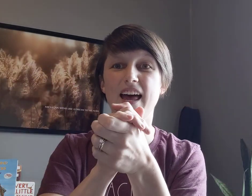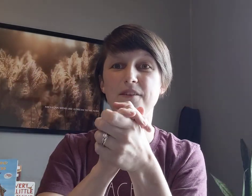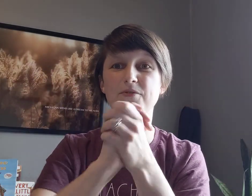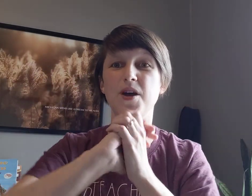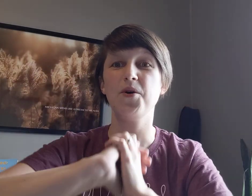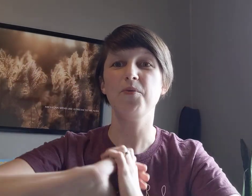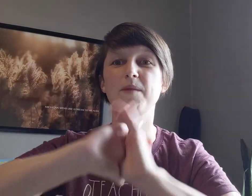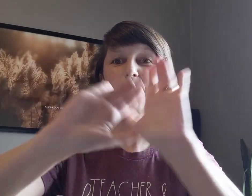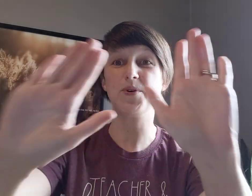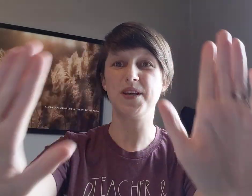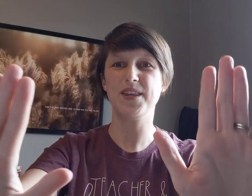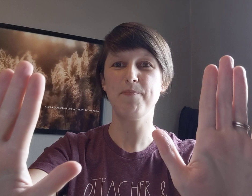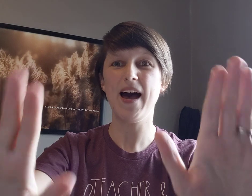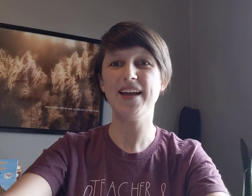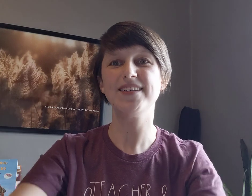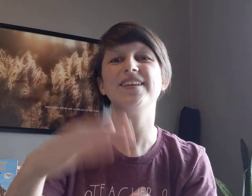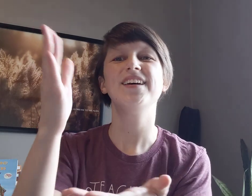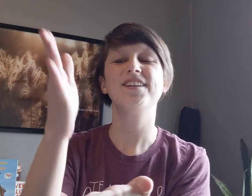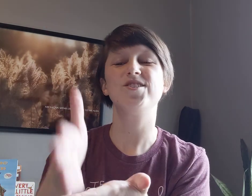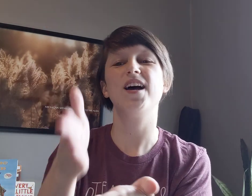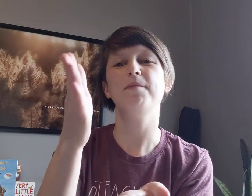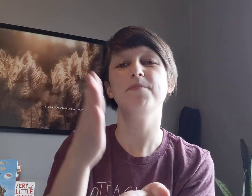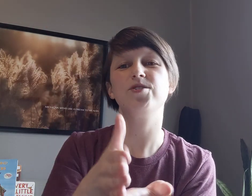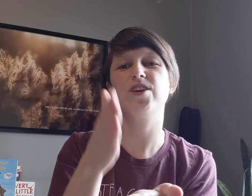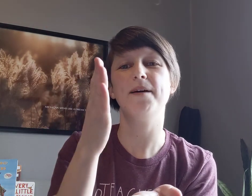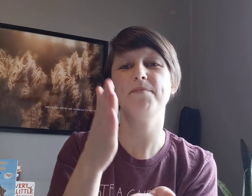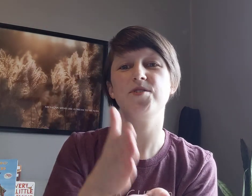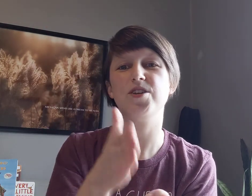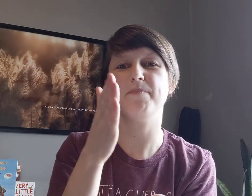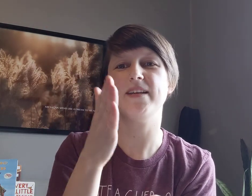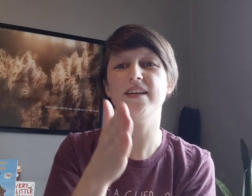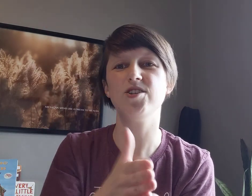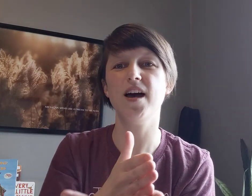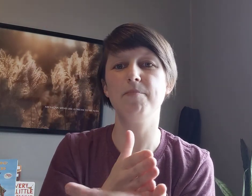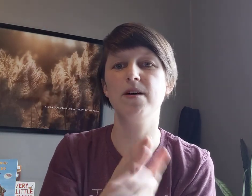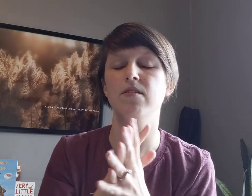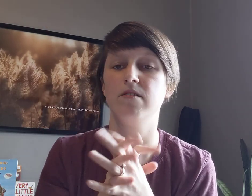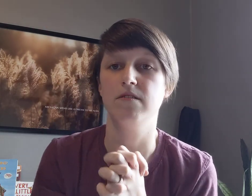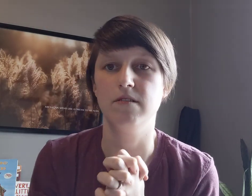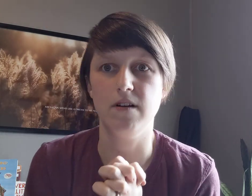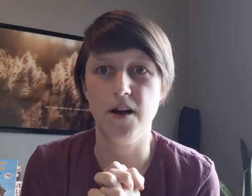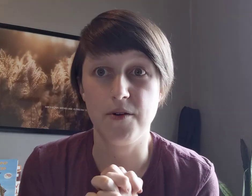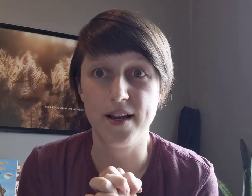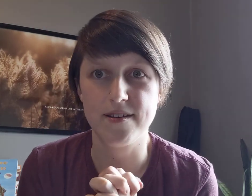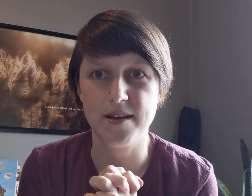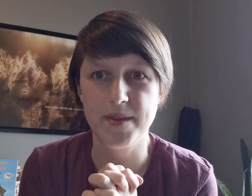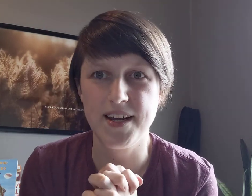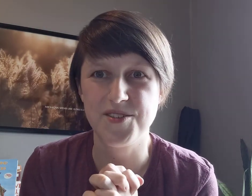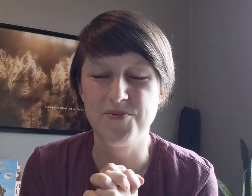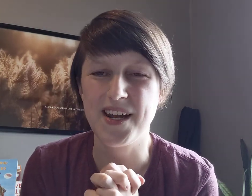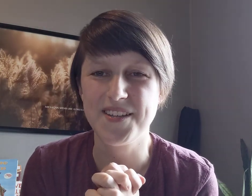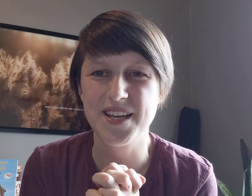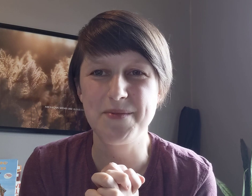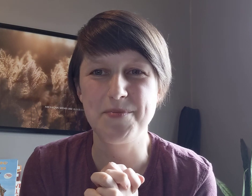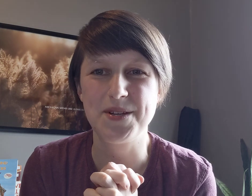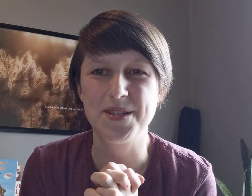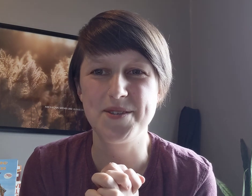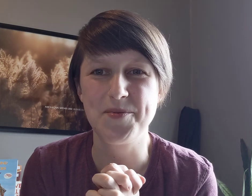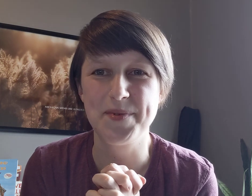left, we put in the pot. Chop, chop, chippity chop. All right, something else. What else can we put in the soup?